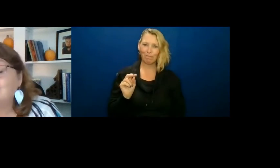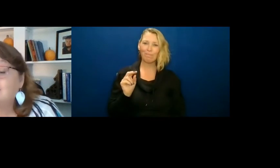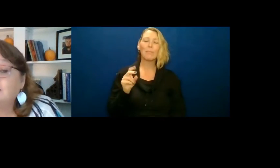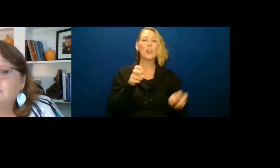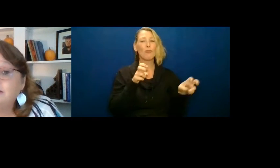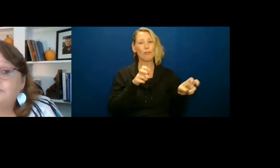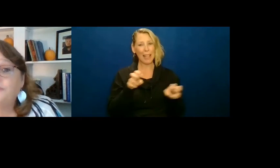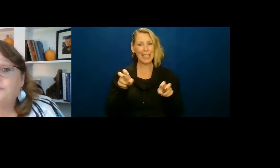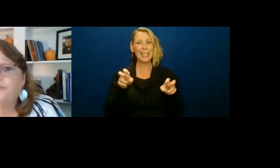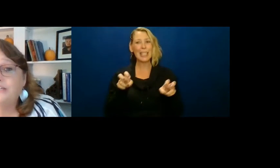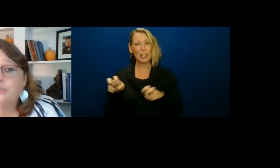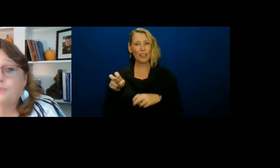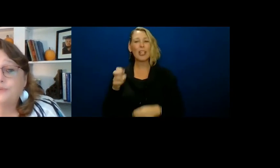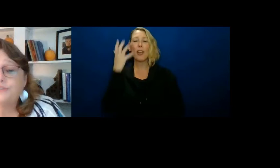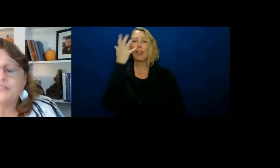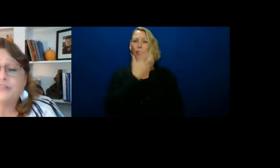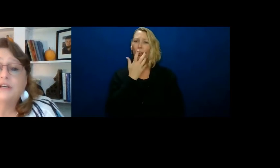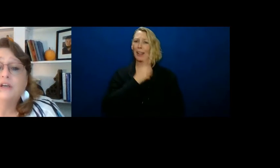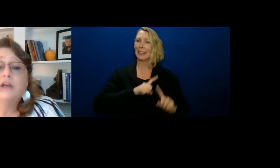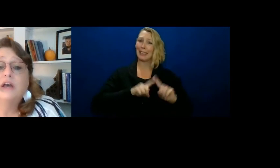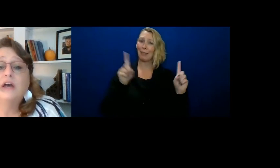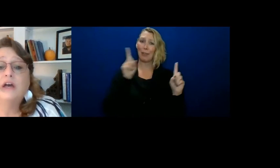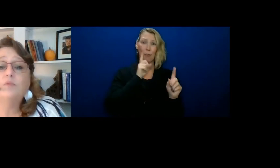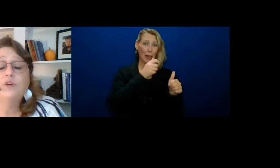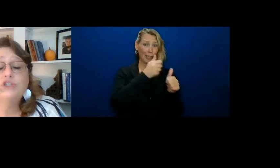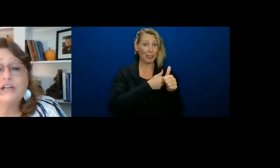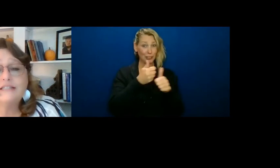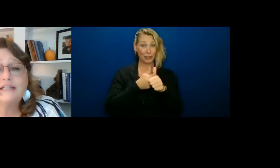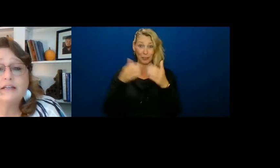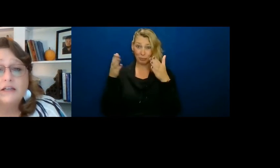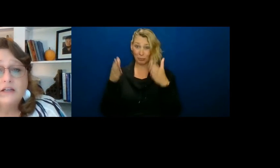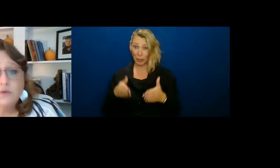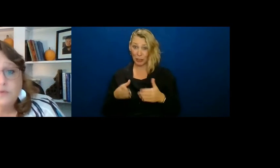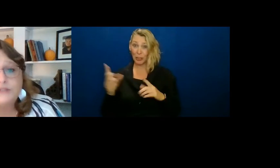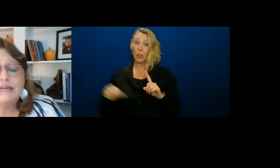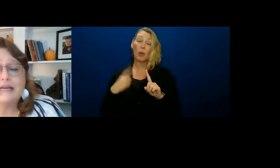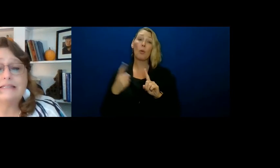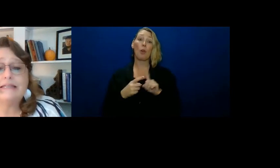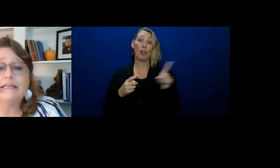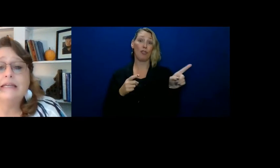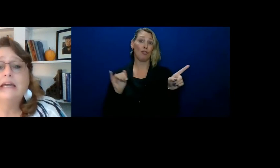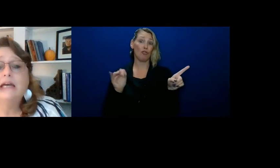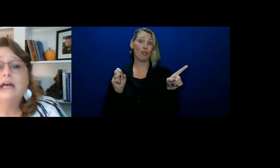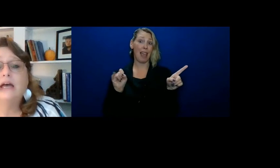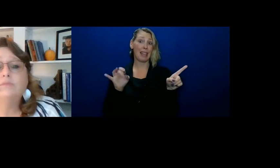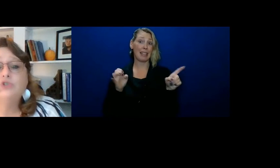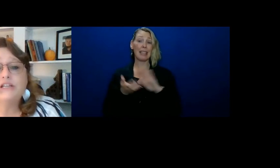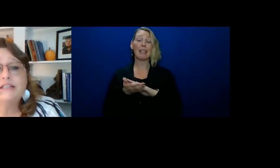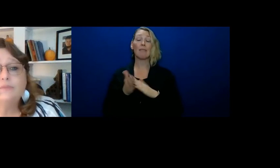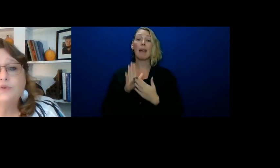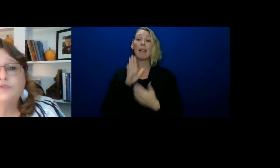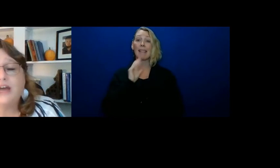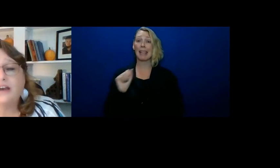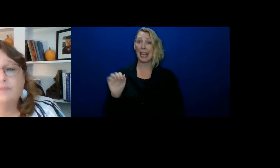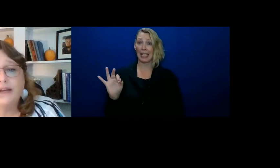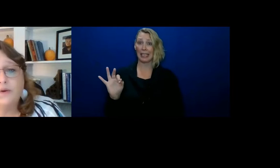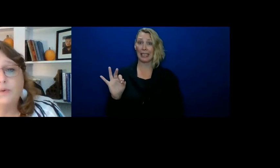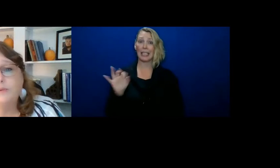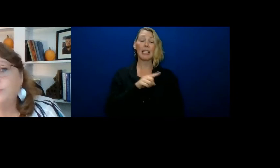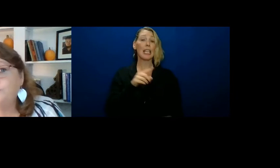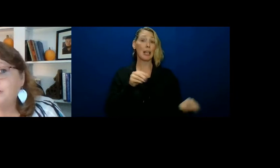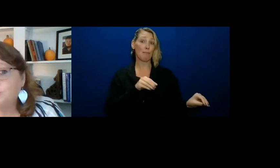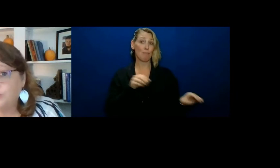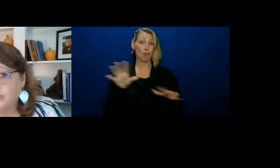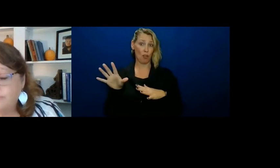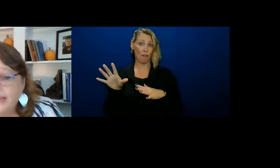look like? And it's going to look different for each person. When Jesse was 19, Jesse moved out of my